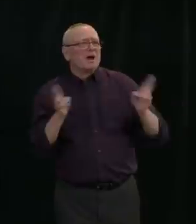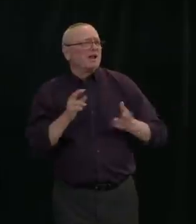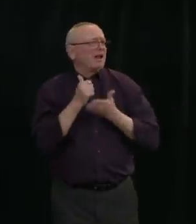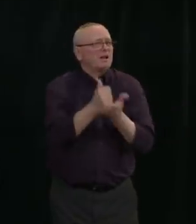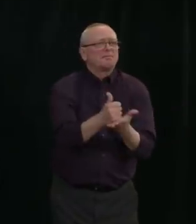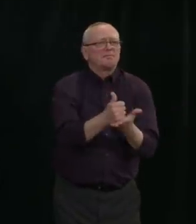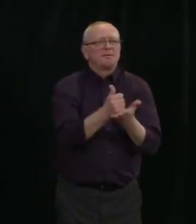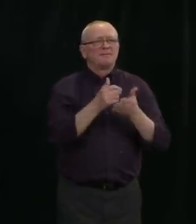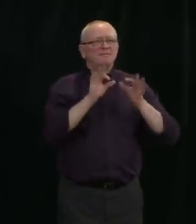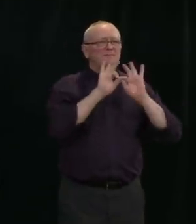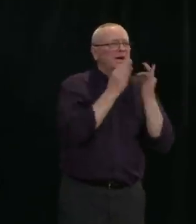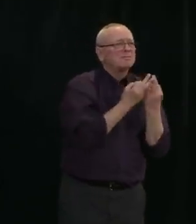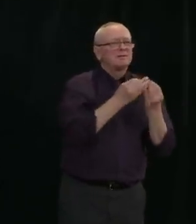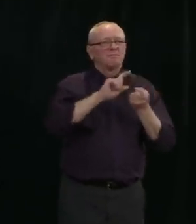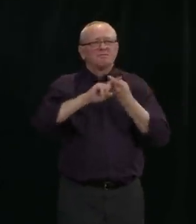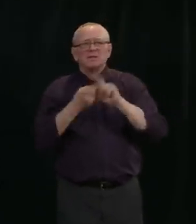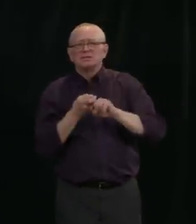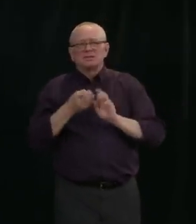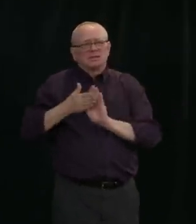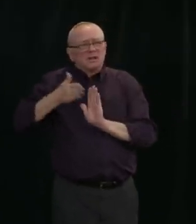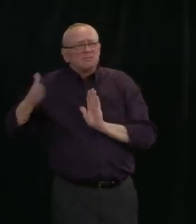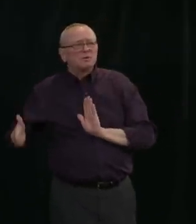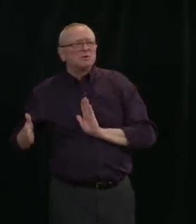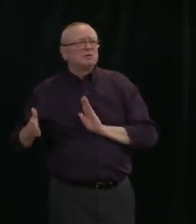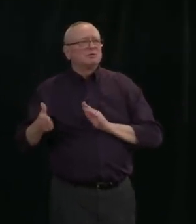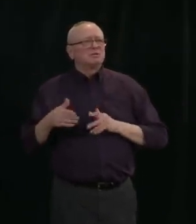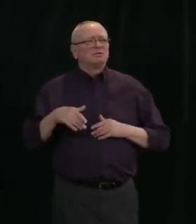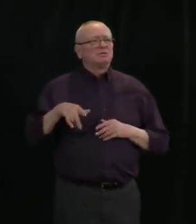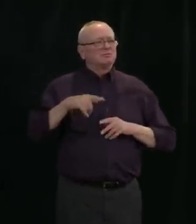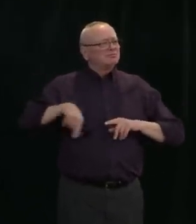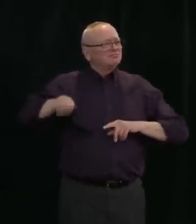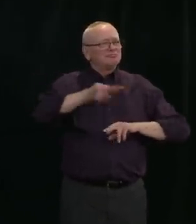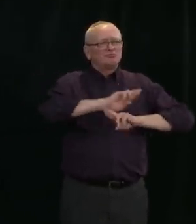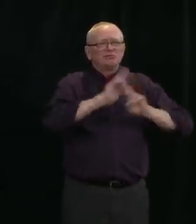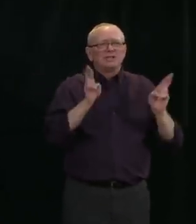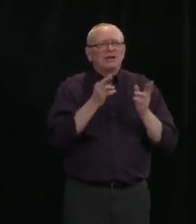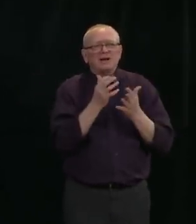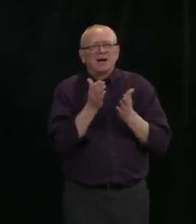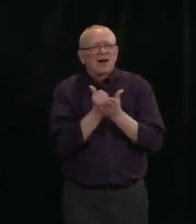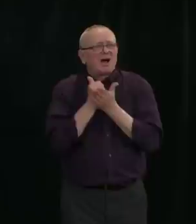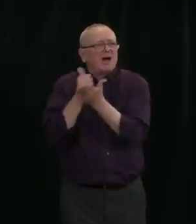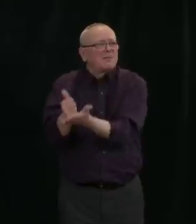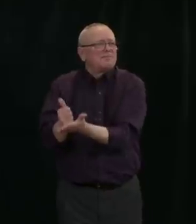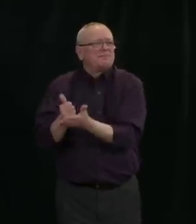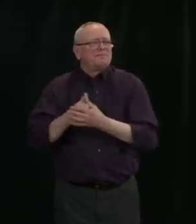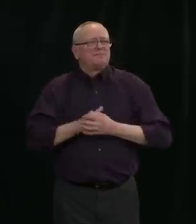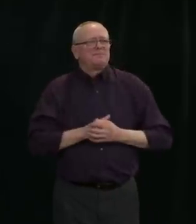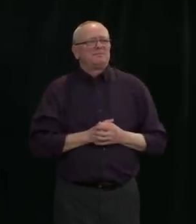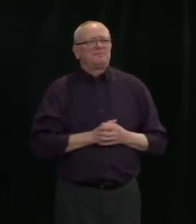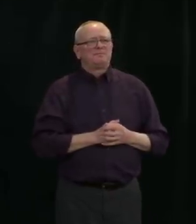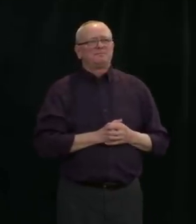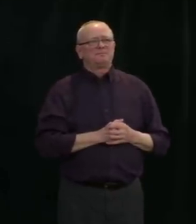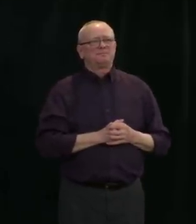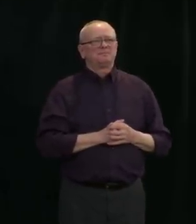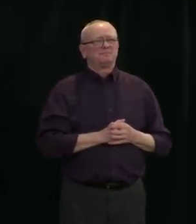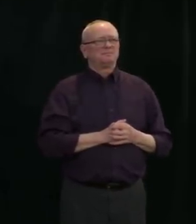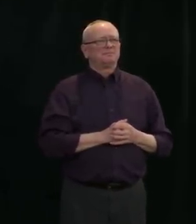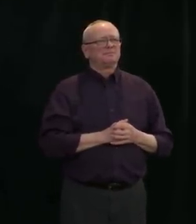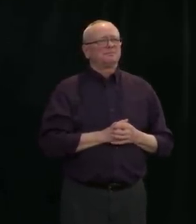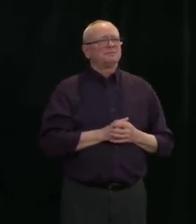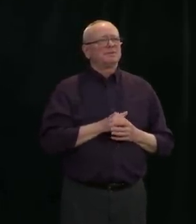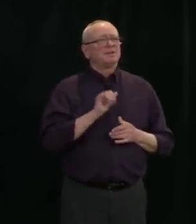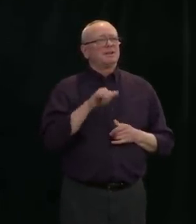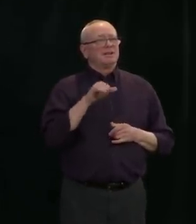friends, and neighbours get through this tough time. The best measure of this compassionate, can-do spirit of Albertans